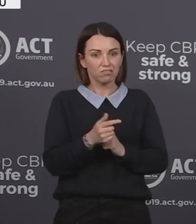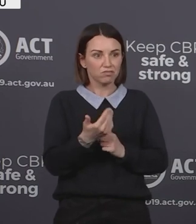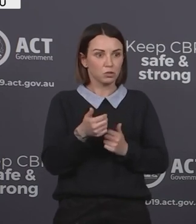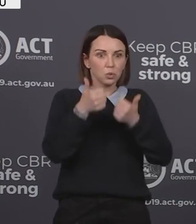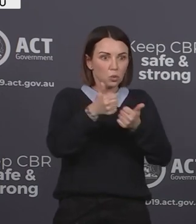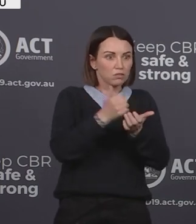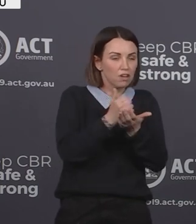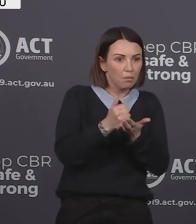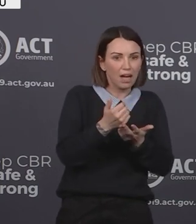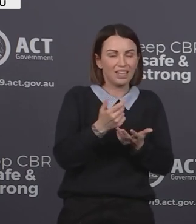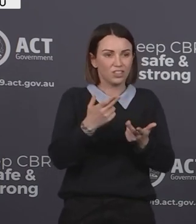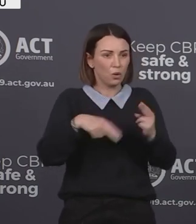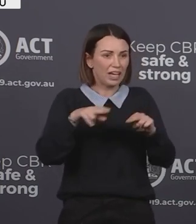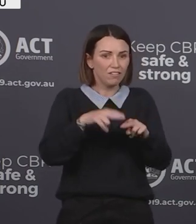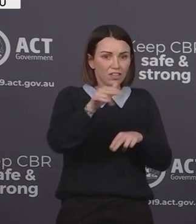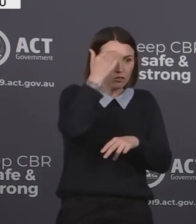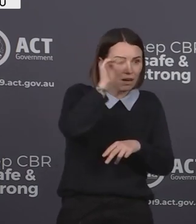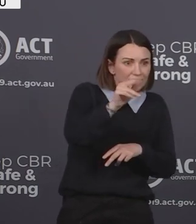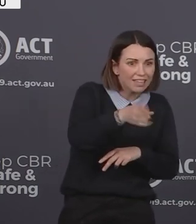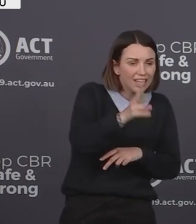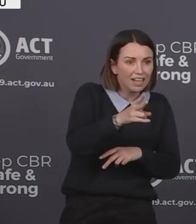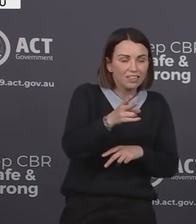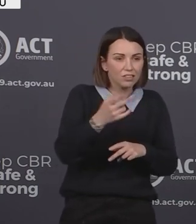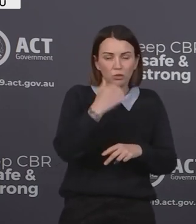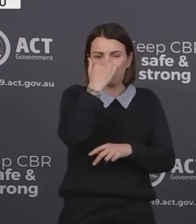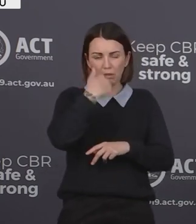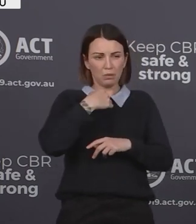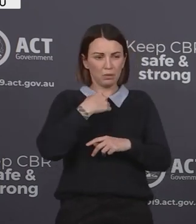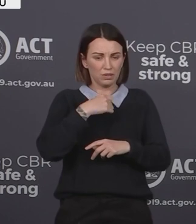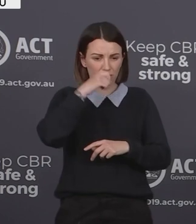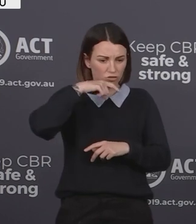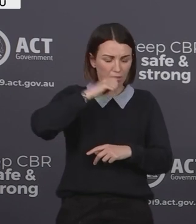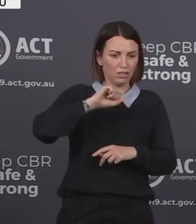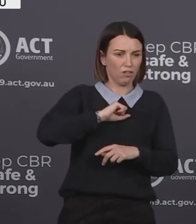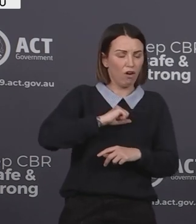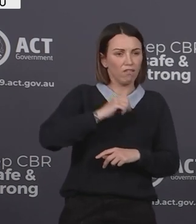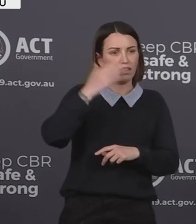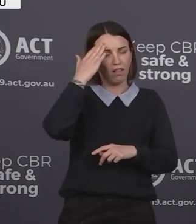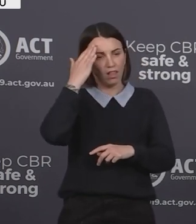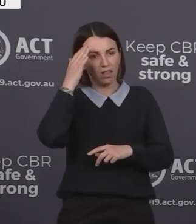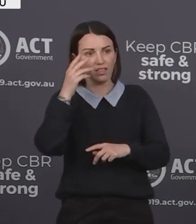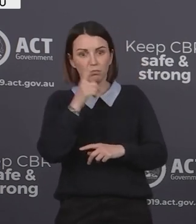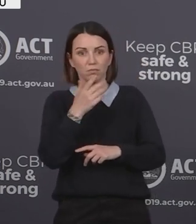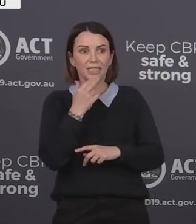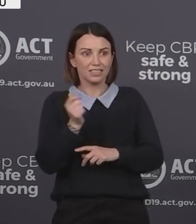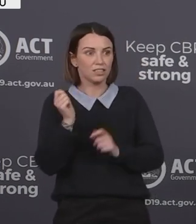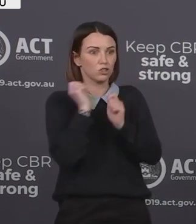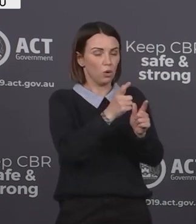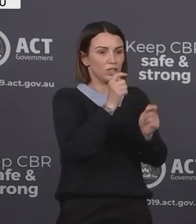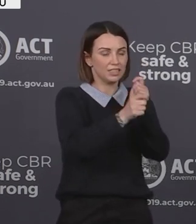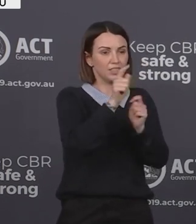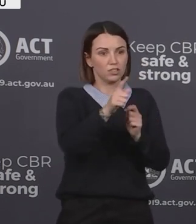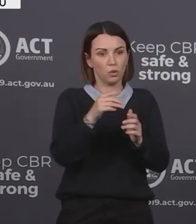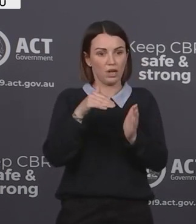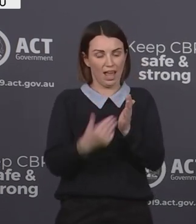that if you have even the mildest symptoms to get tested. And a few people have asked that we specifically list the symptoms of COVID-19.